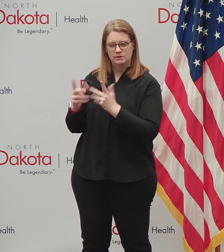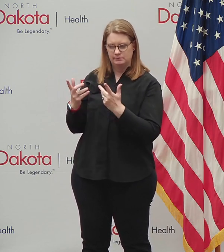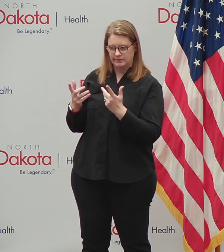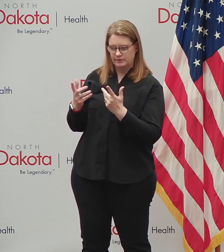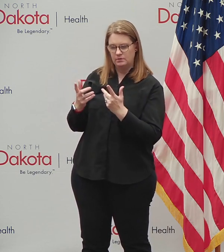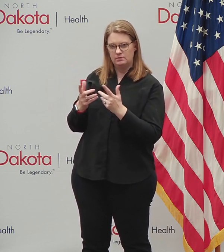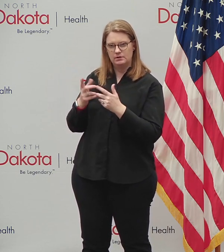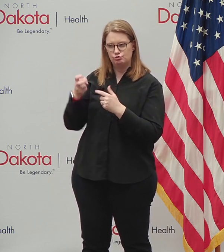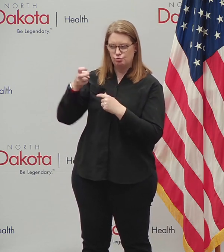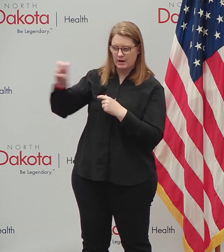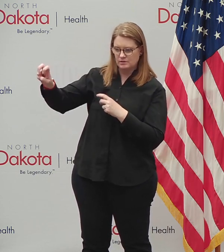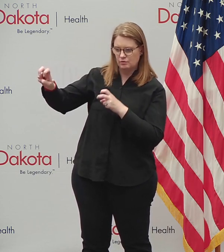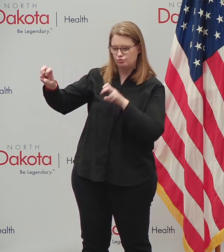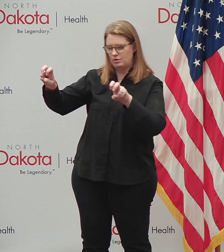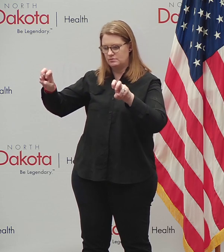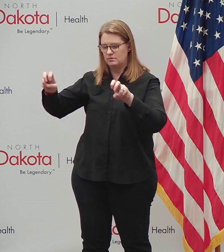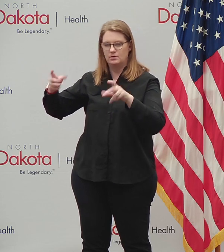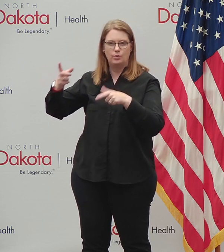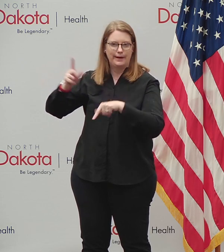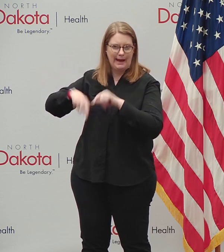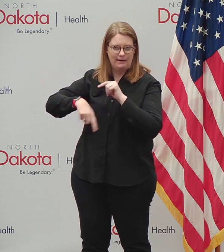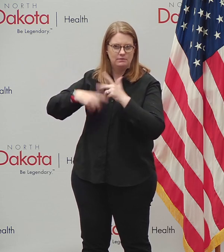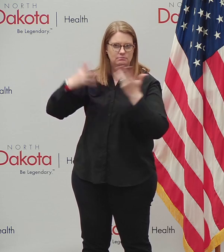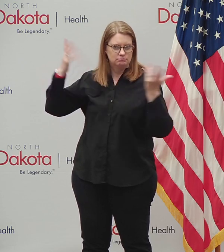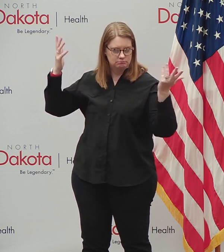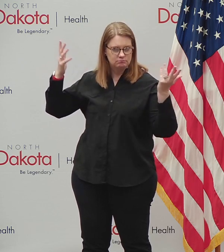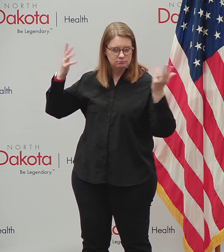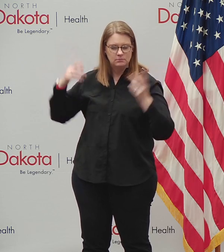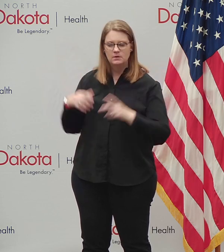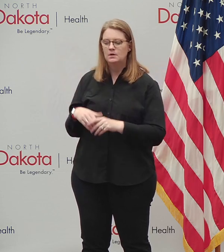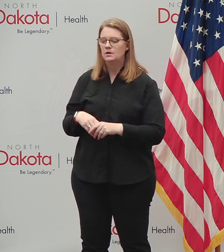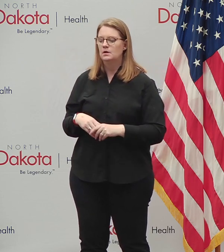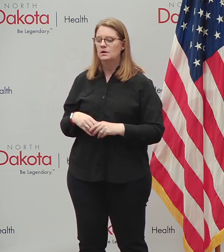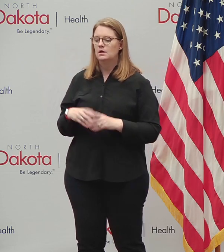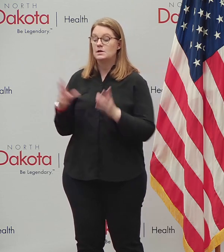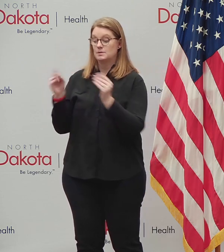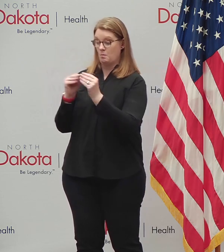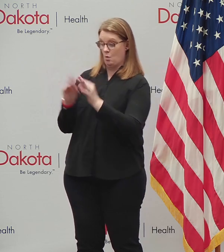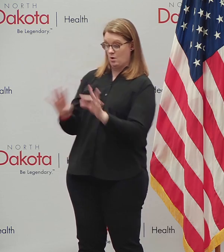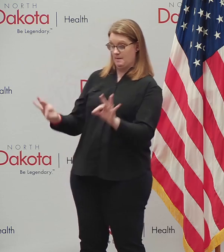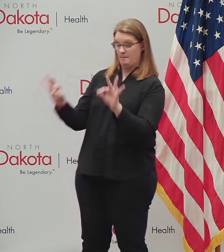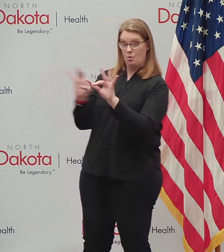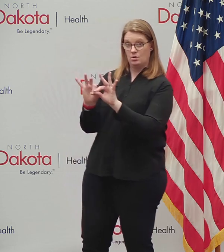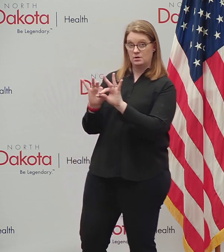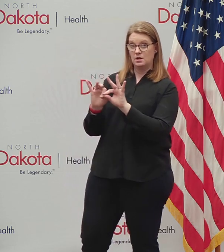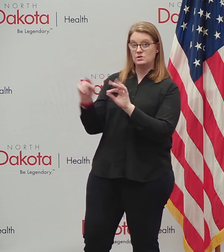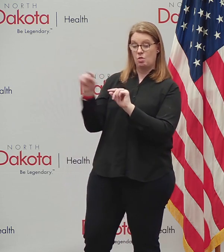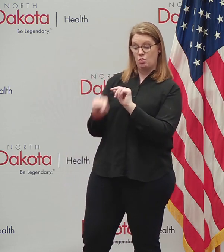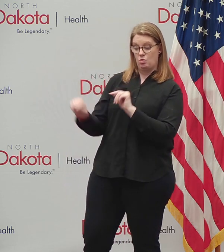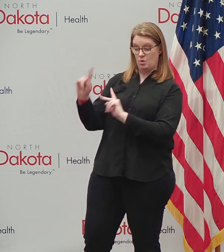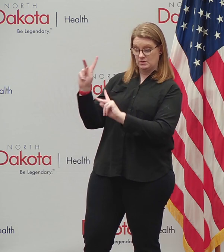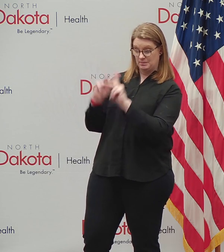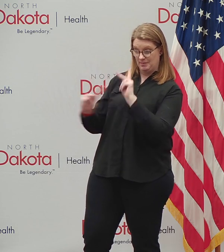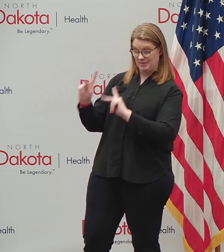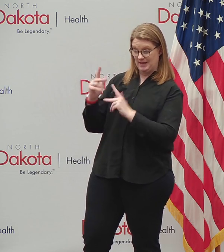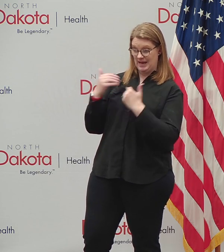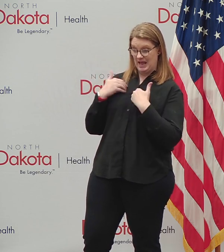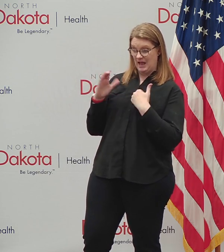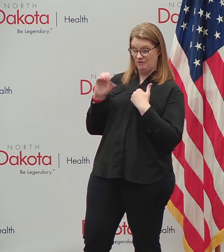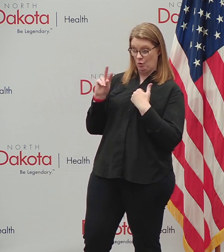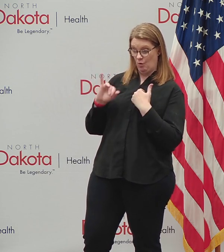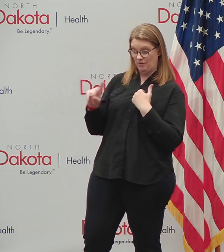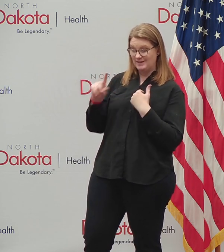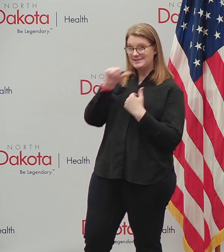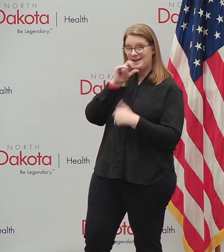where they can transfer to or not transfer to. What's more important though are those that are hospitalized with COVID. It's not about the